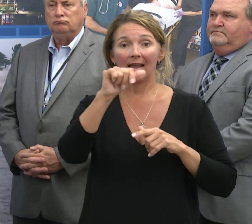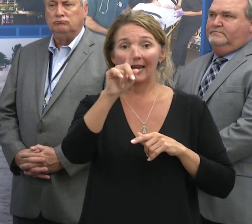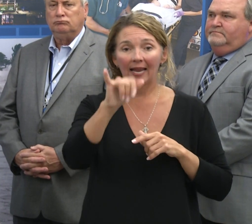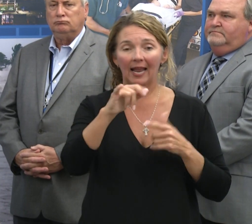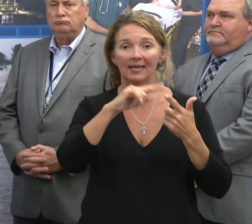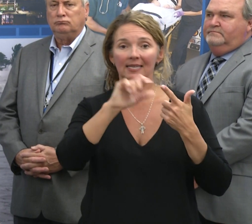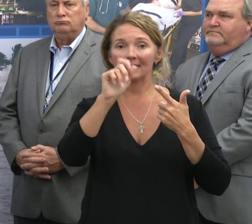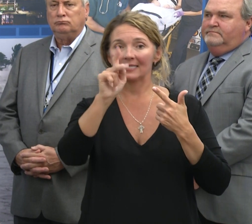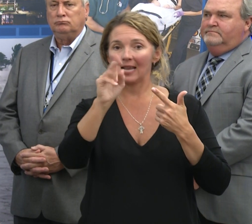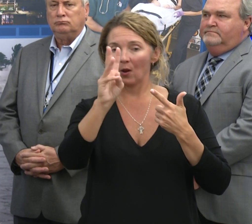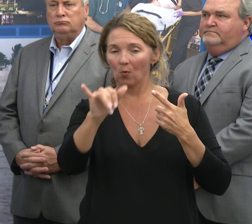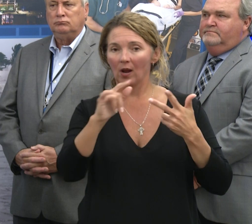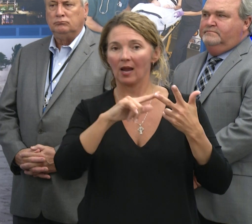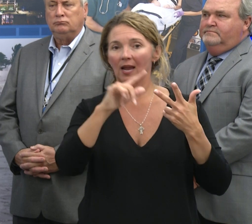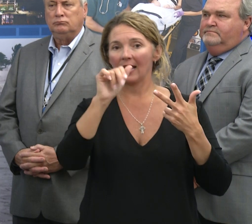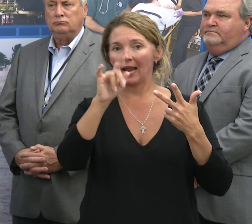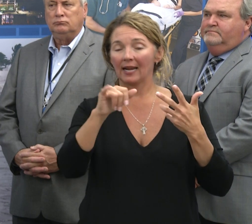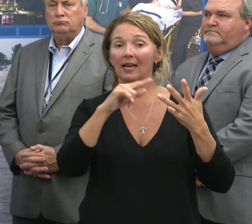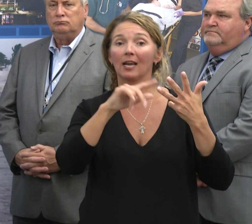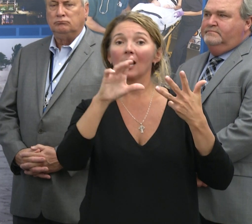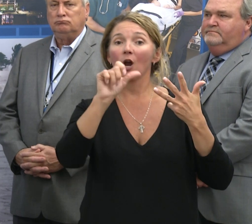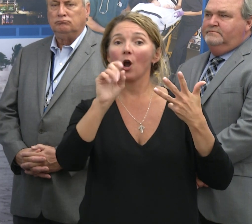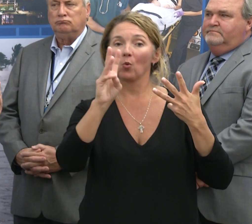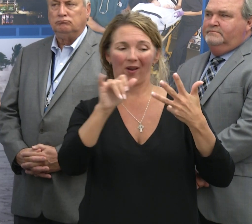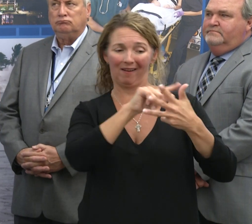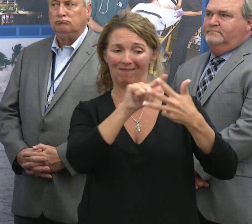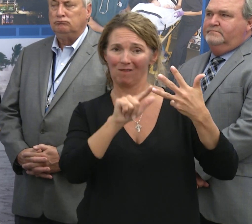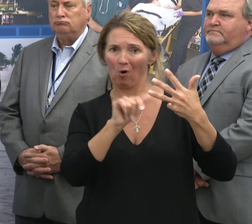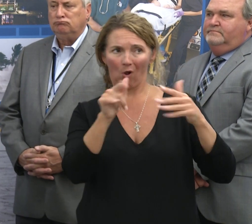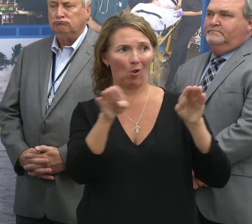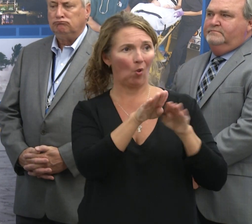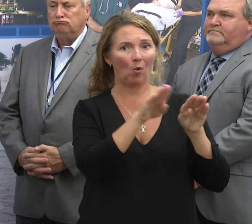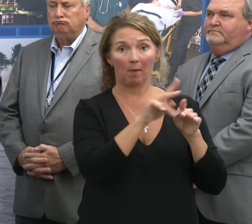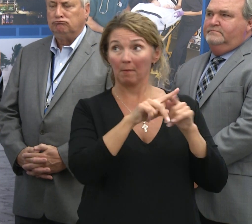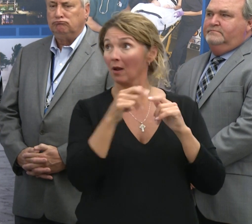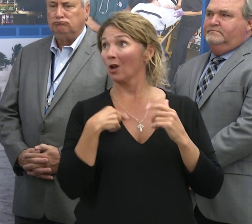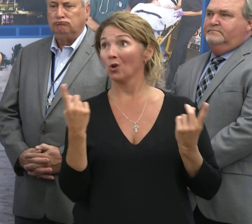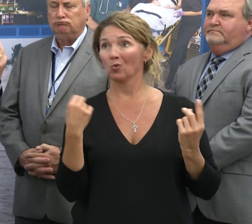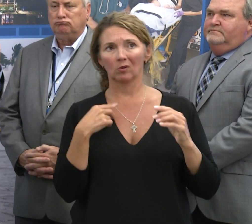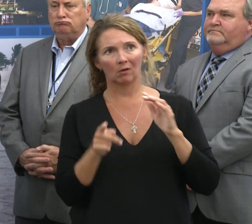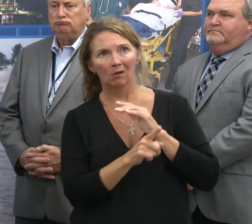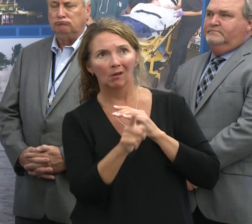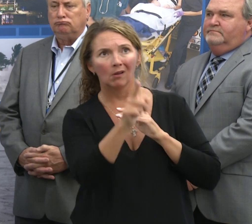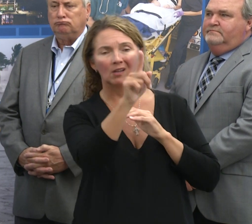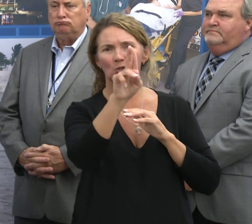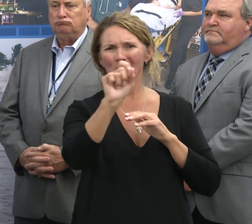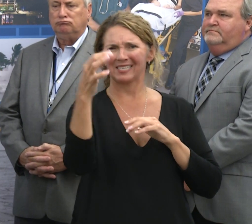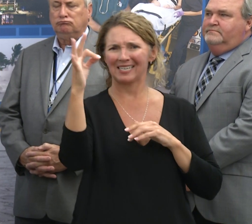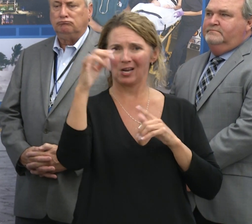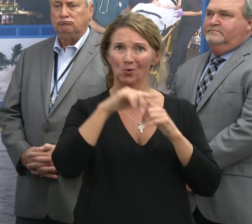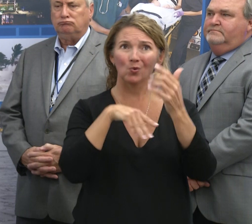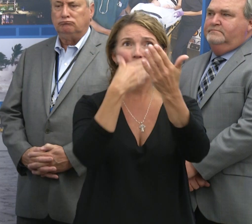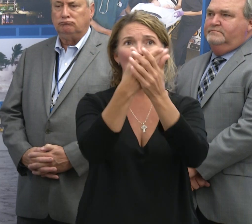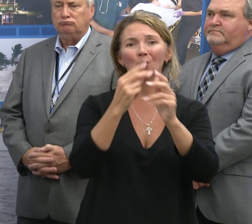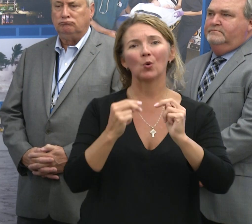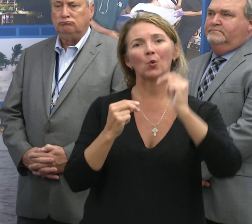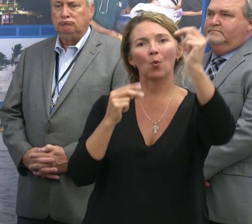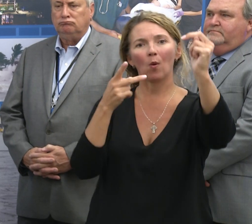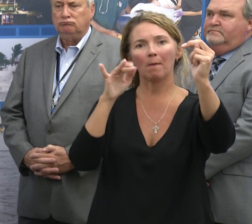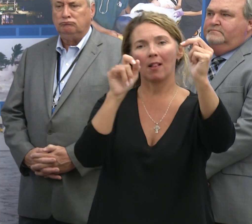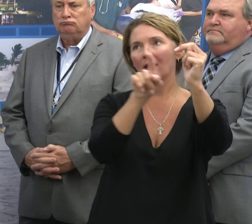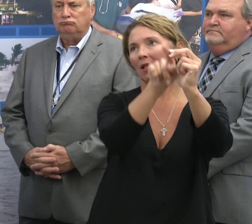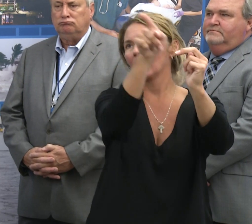Franklin, Skyway, and the Causeway are all closed. So that leaves you only one route up 19 to get to North Pinellas.